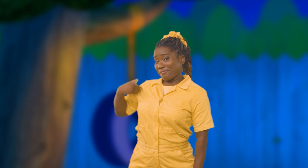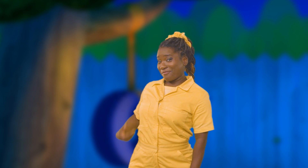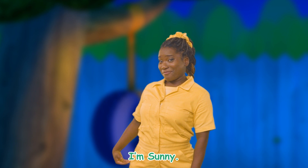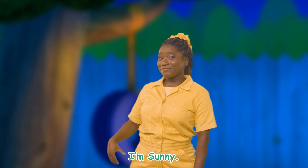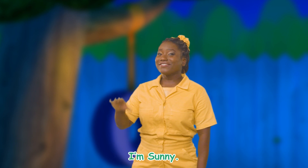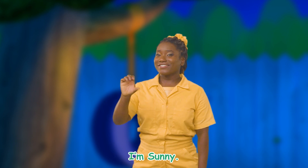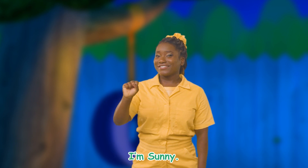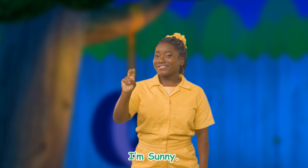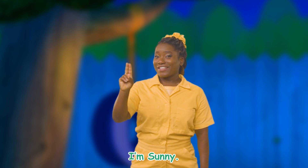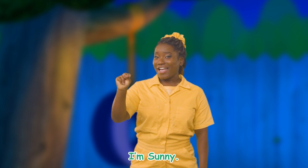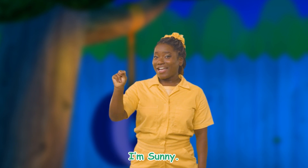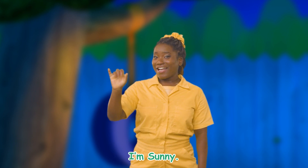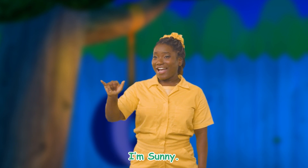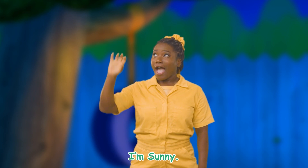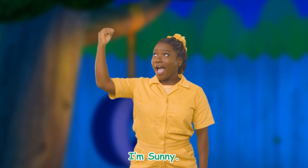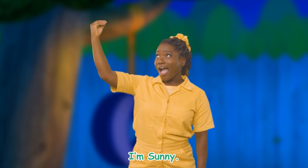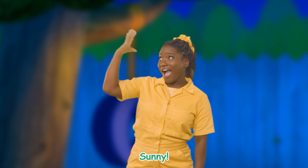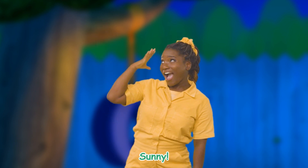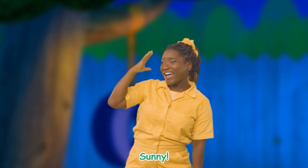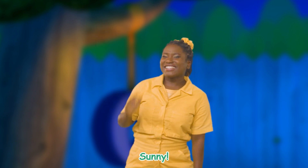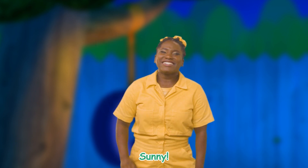I'm Sunny. Sunny!